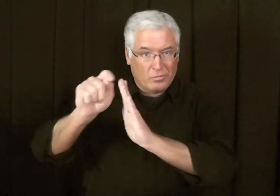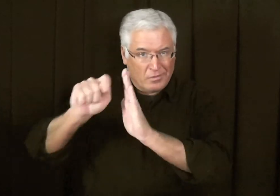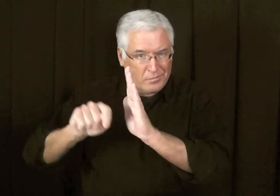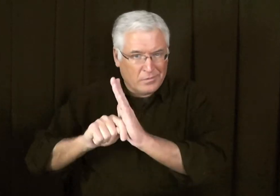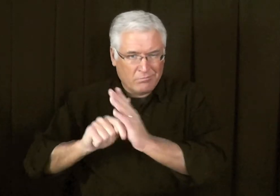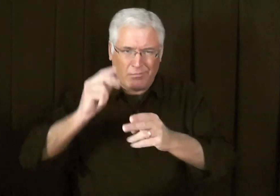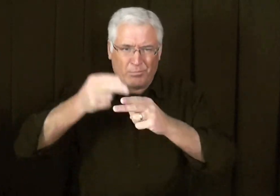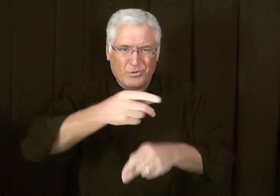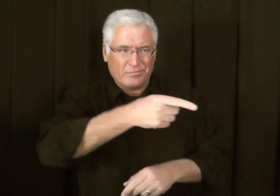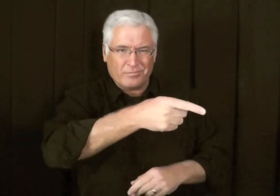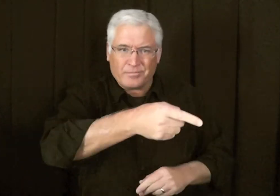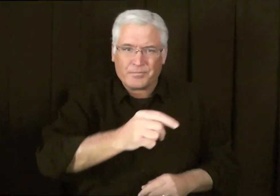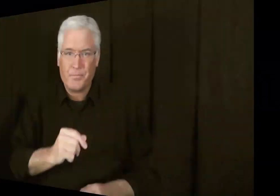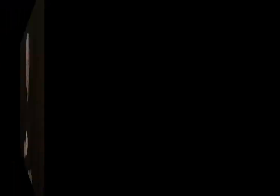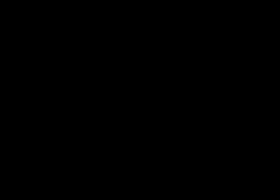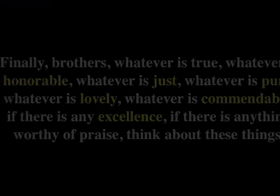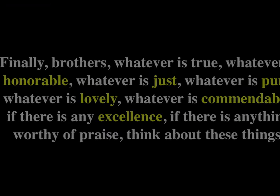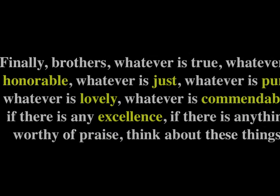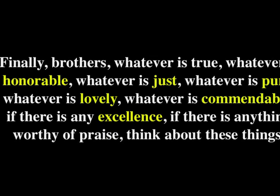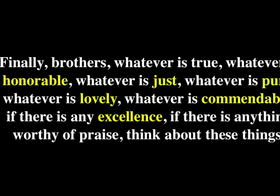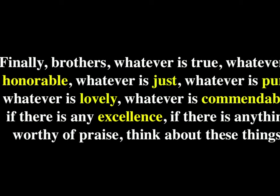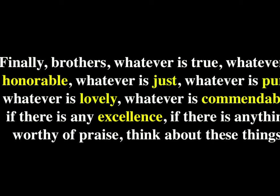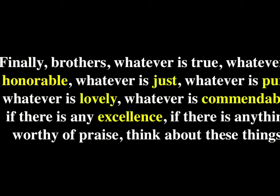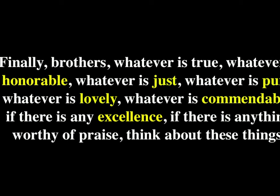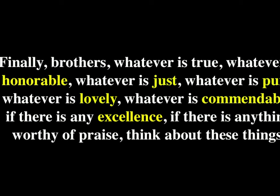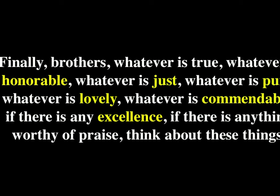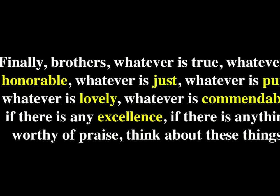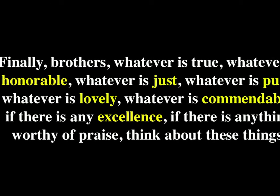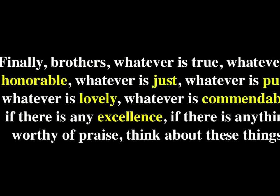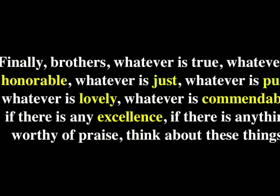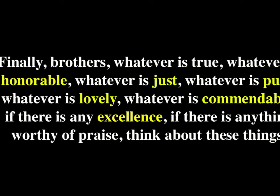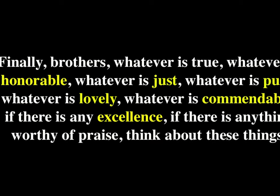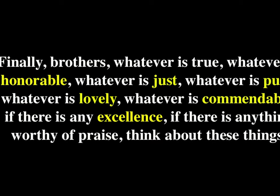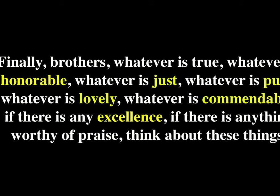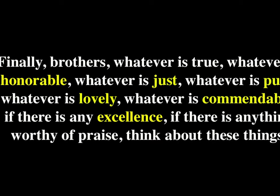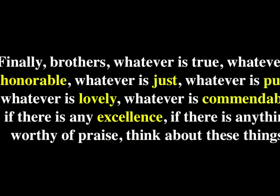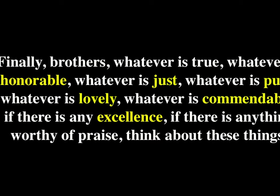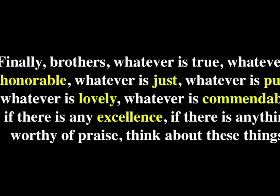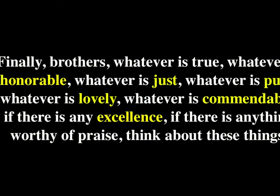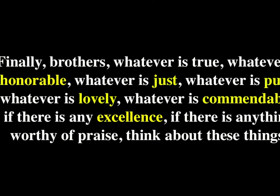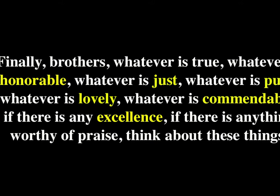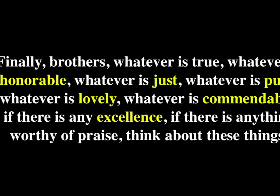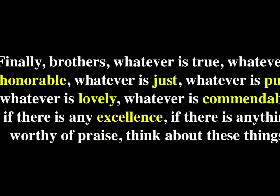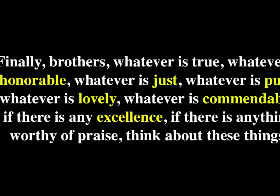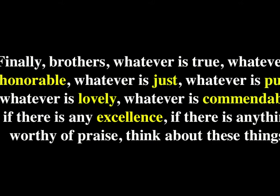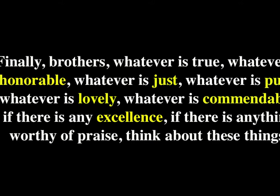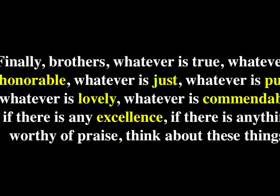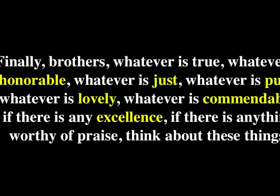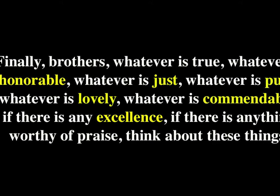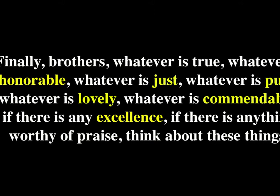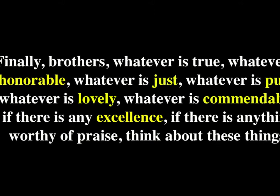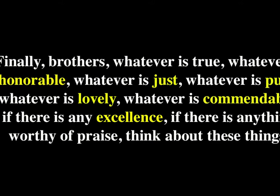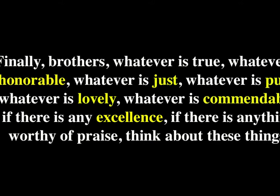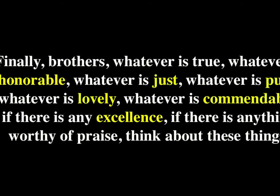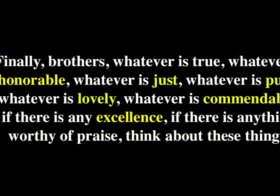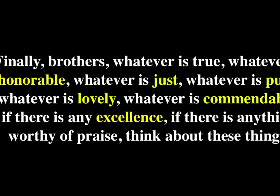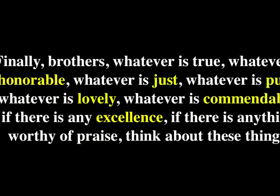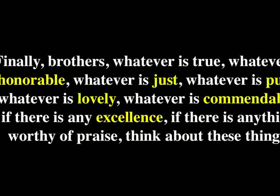These are things that Paul in the New Testament talks about. Finally, brothers, whatever is true, whatever is honorable, whatever is